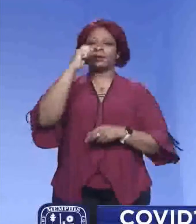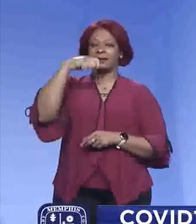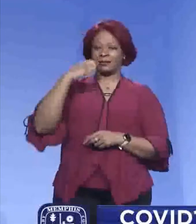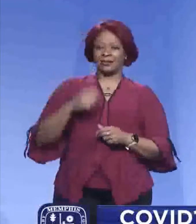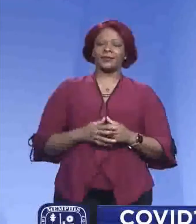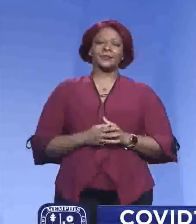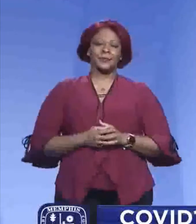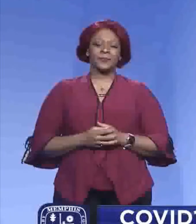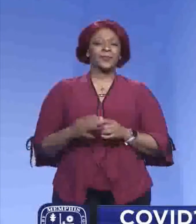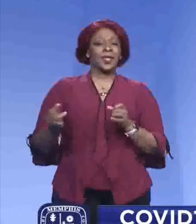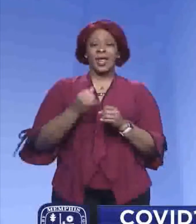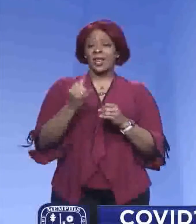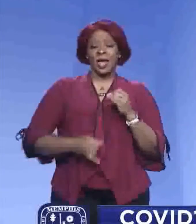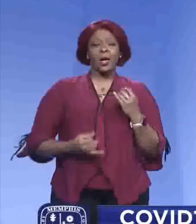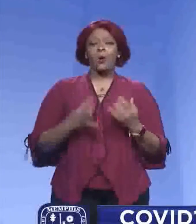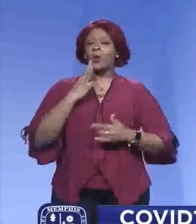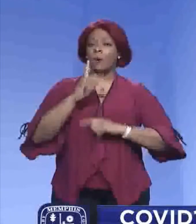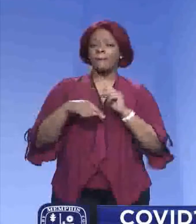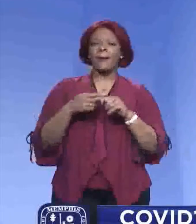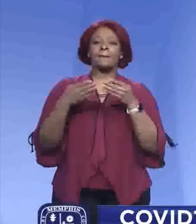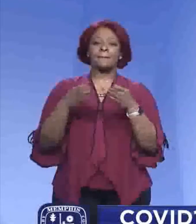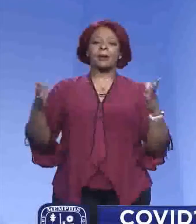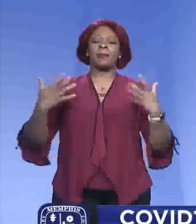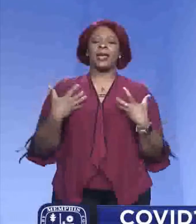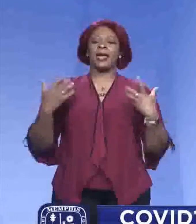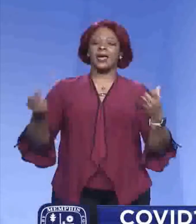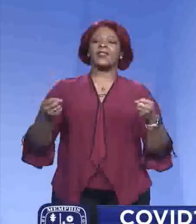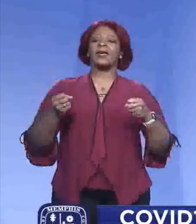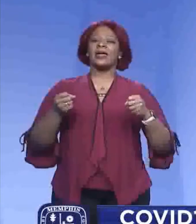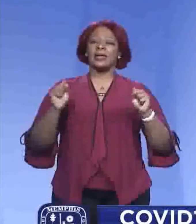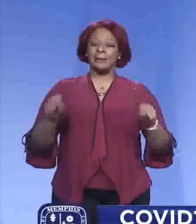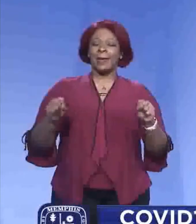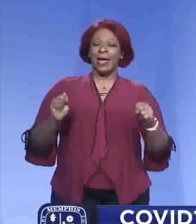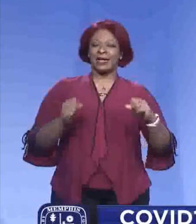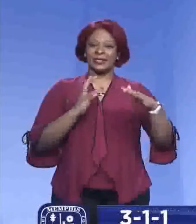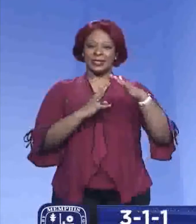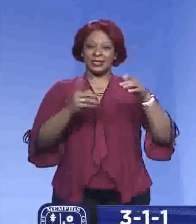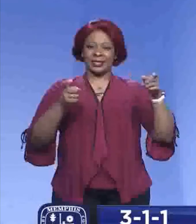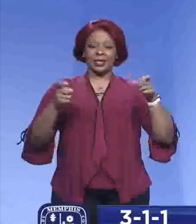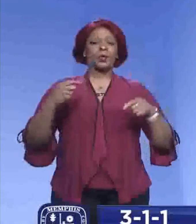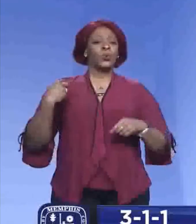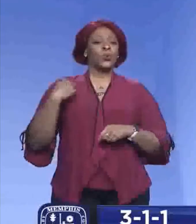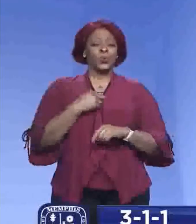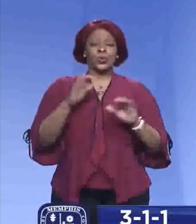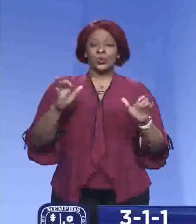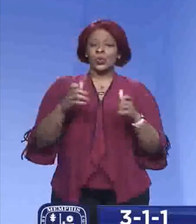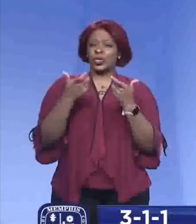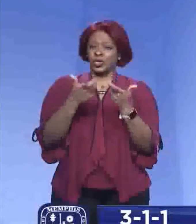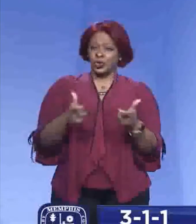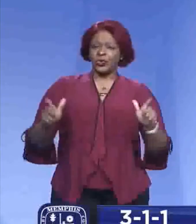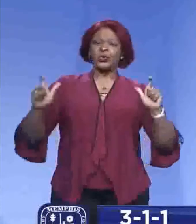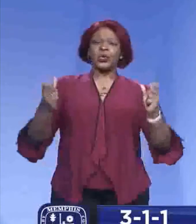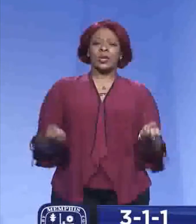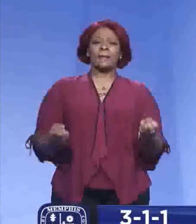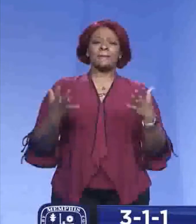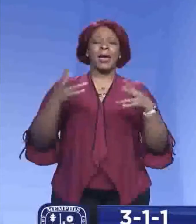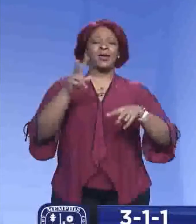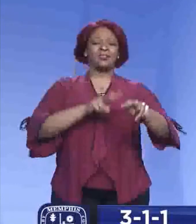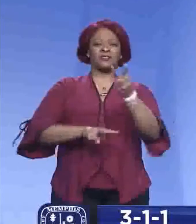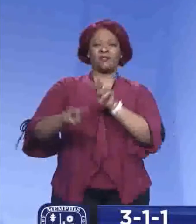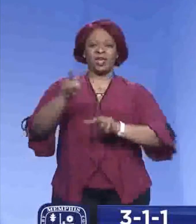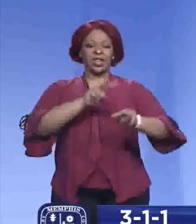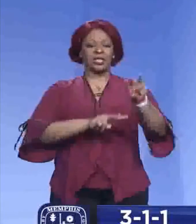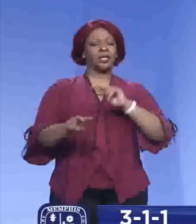And lastly, I want to talk about public health capacity. We are continuing to do a significant amount of surveillance,